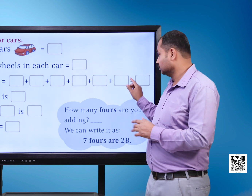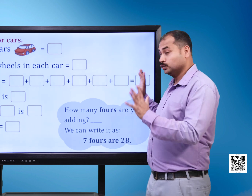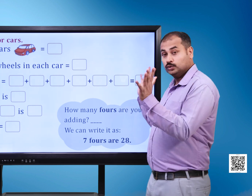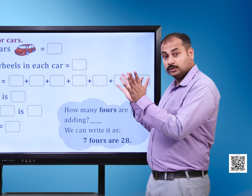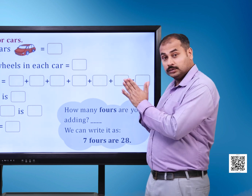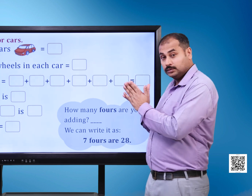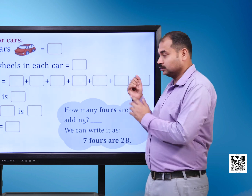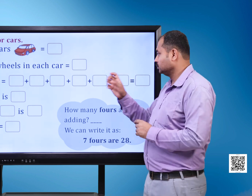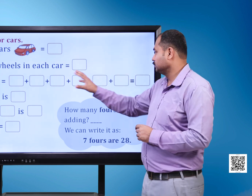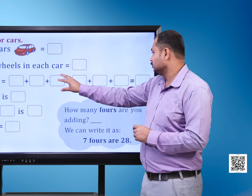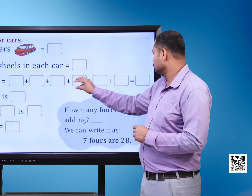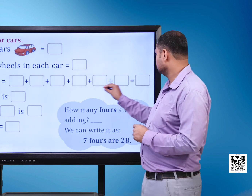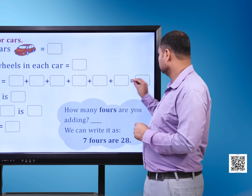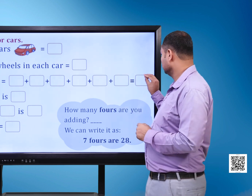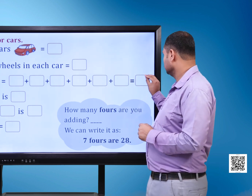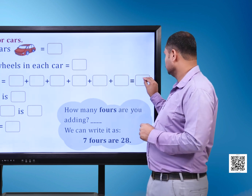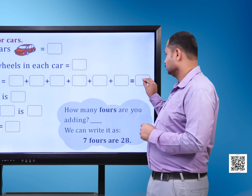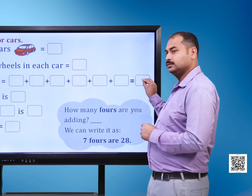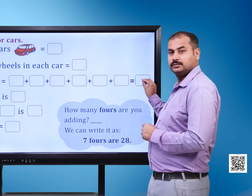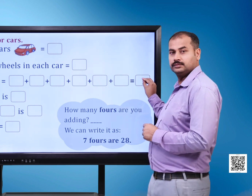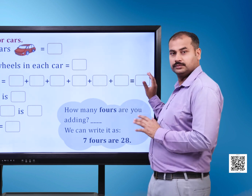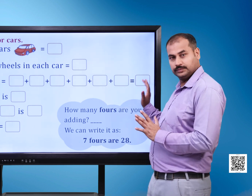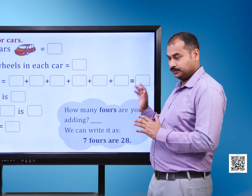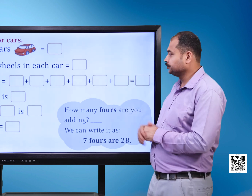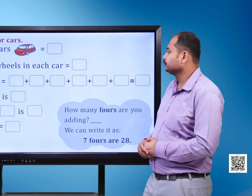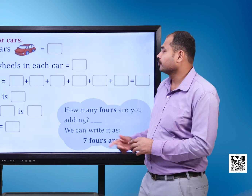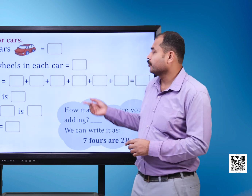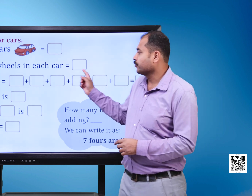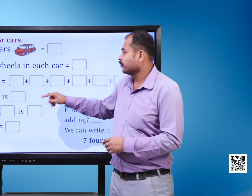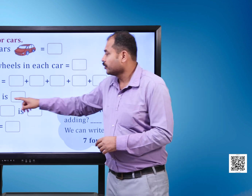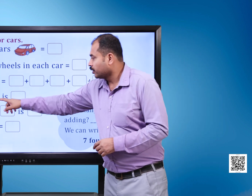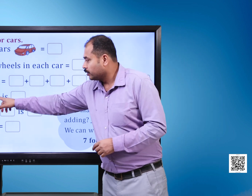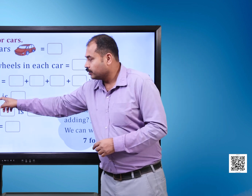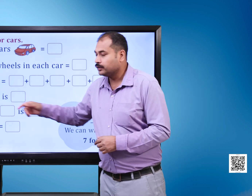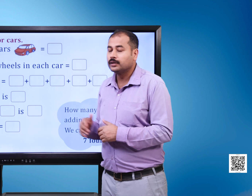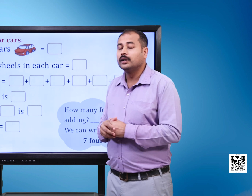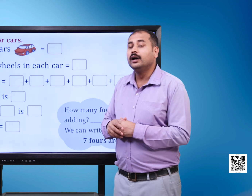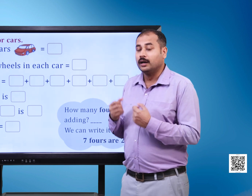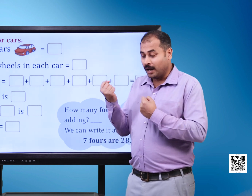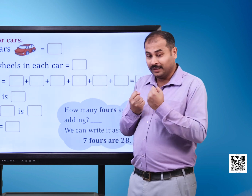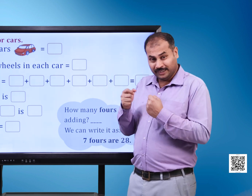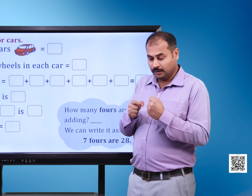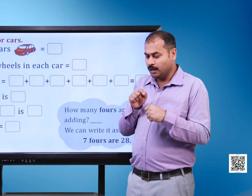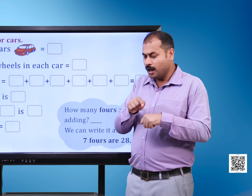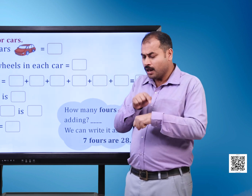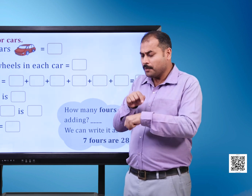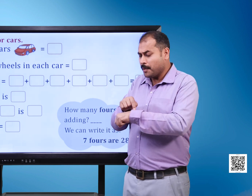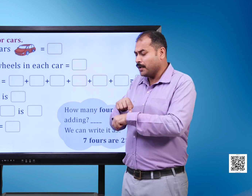blank plus blank equals to blank Blank times four is